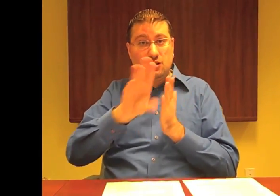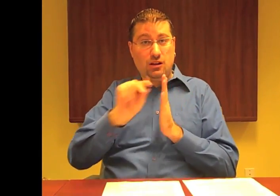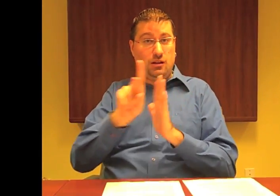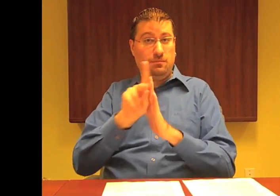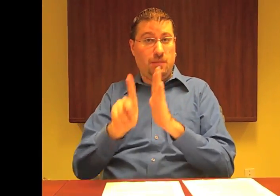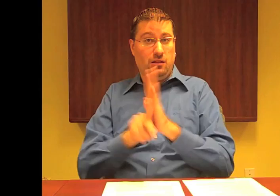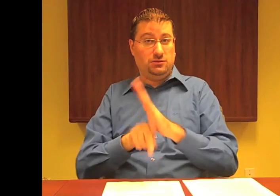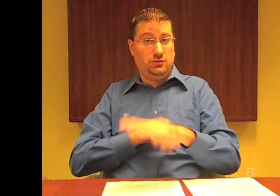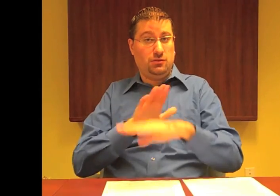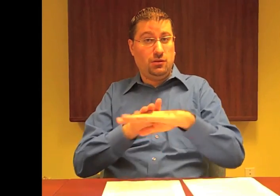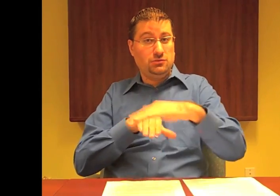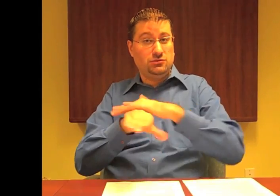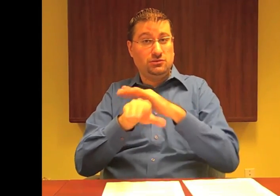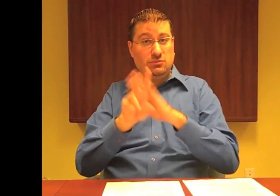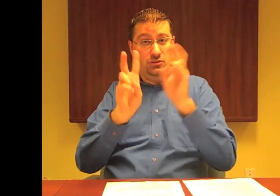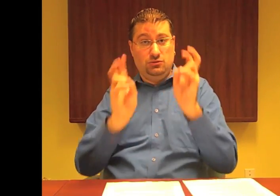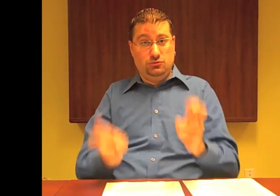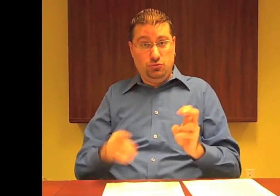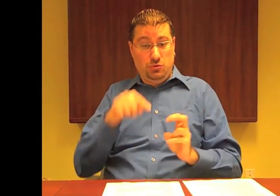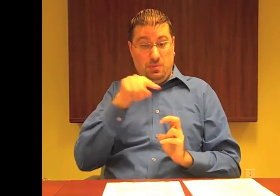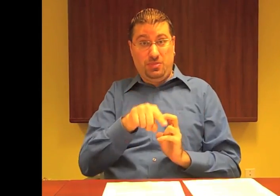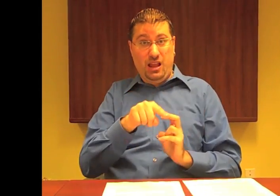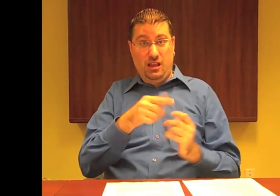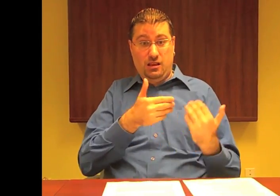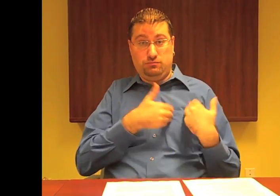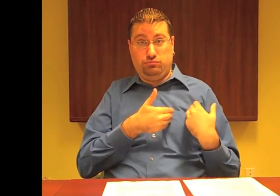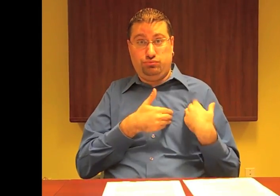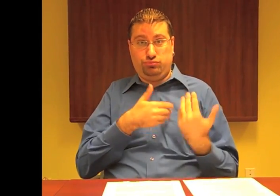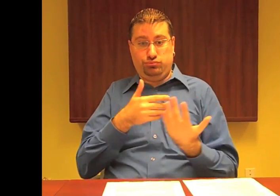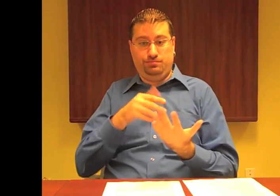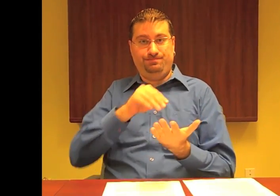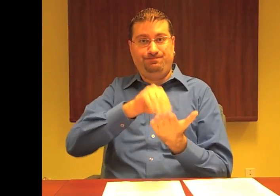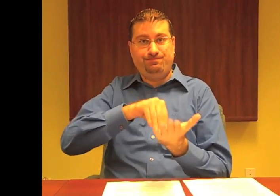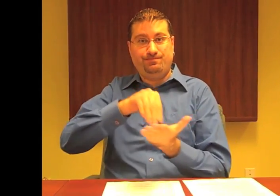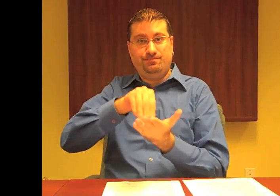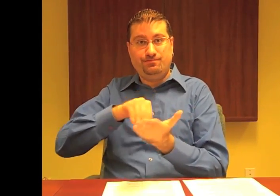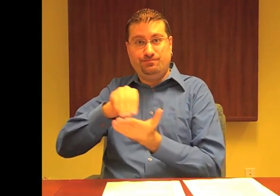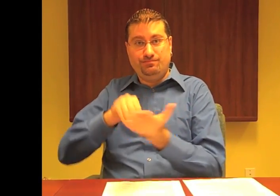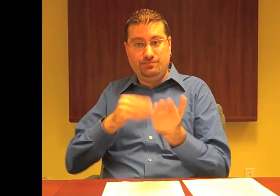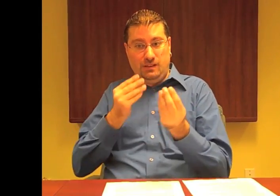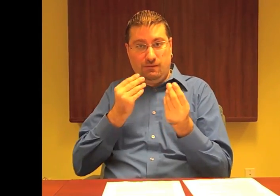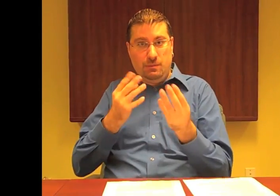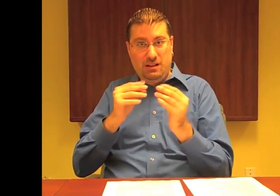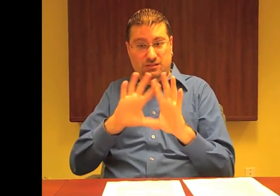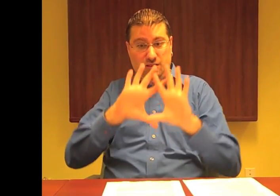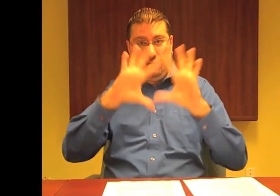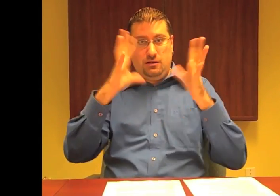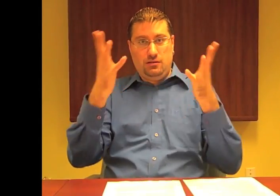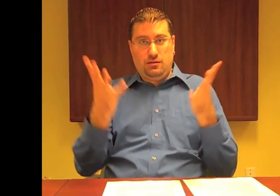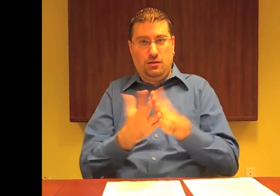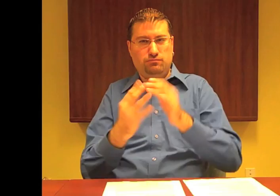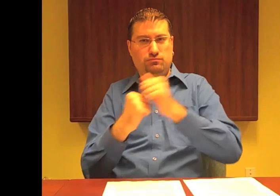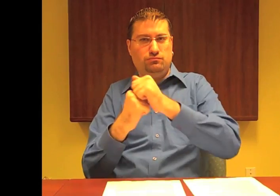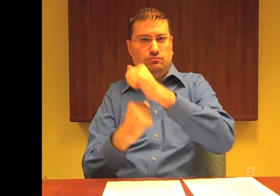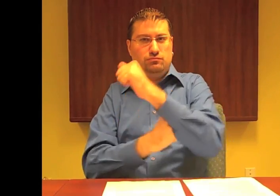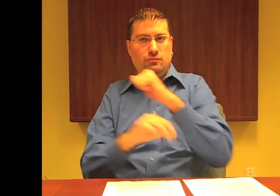research and policy on accessibility issues are now ready to submit all ground framework,